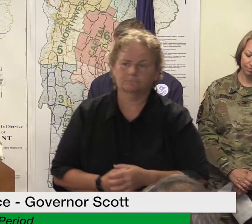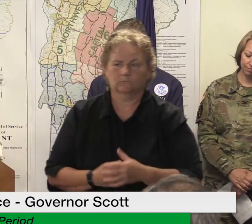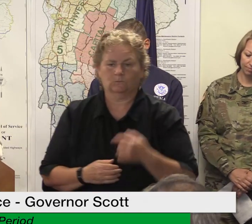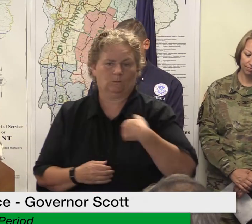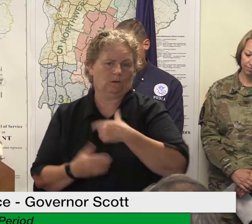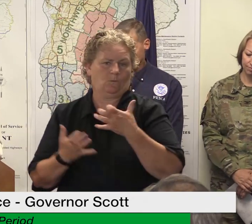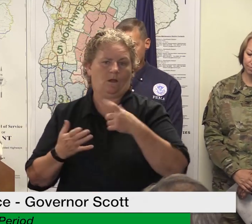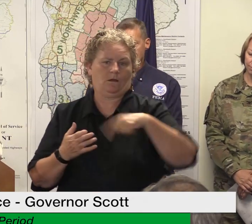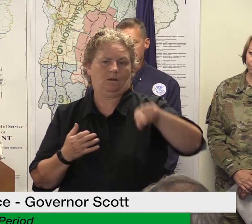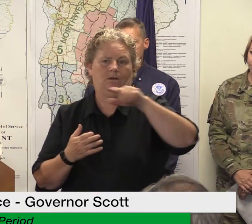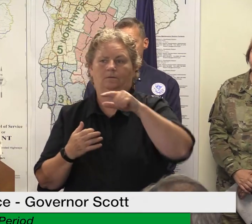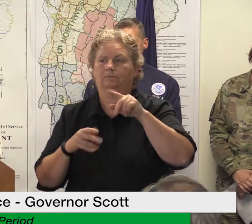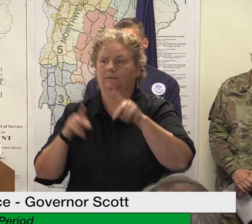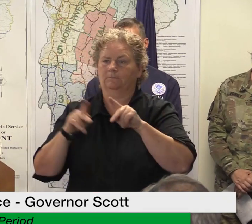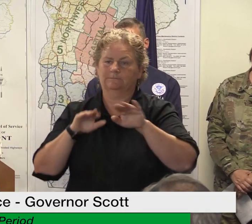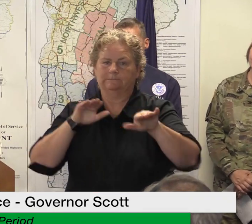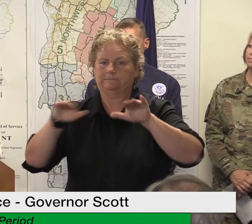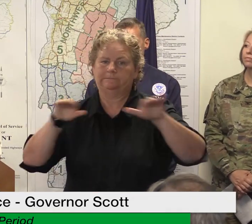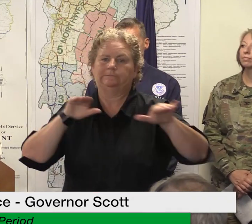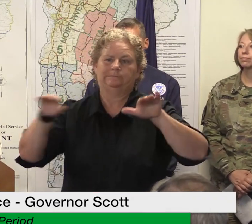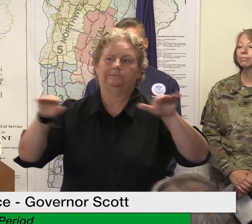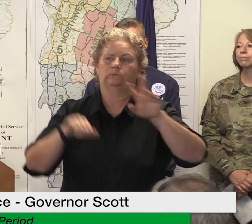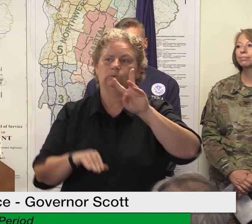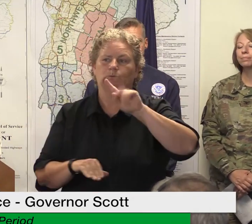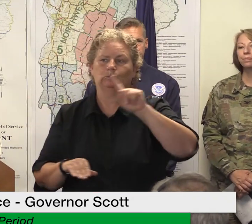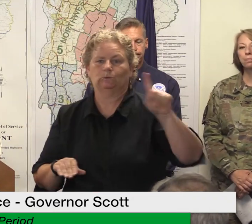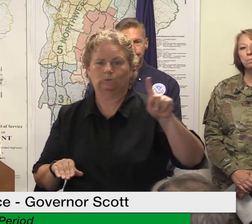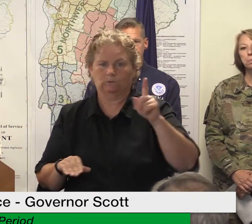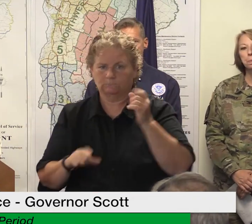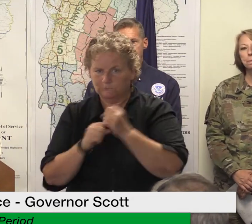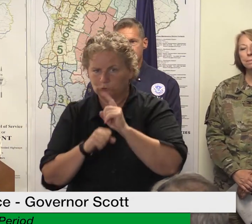that everyone who is impacted can get the relief they need